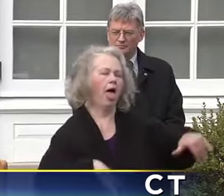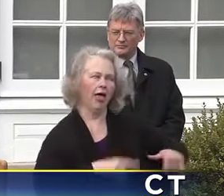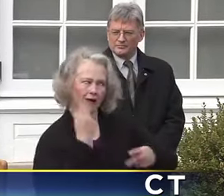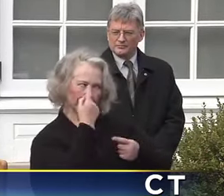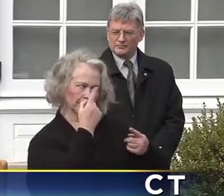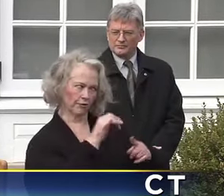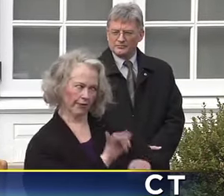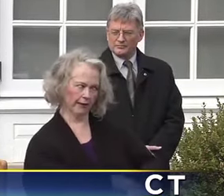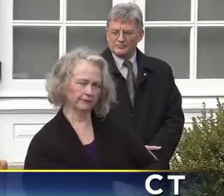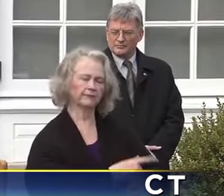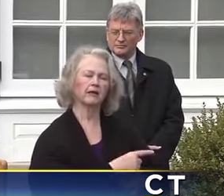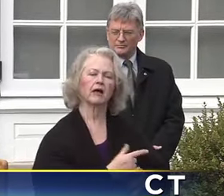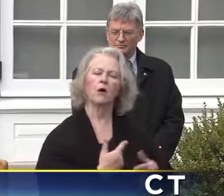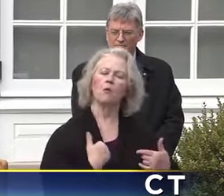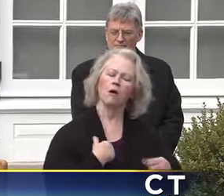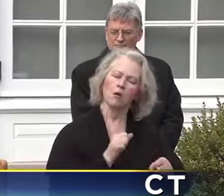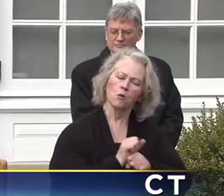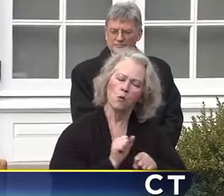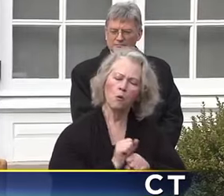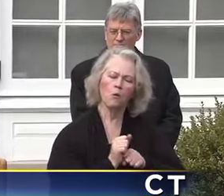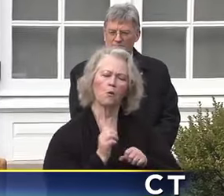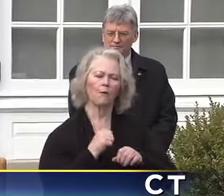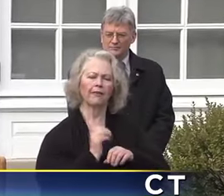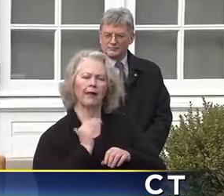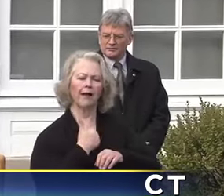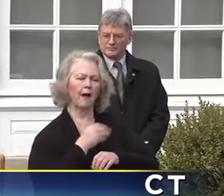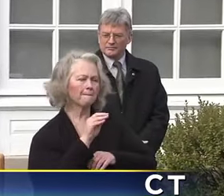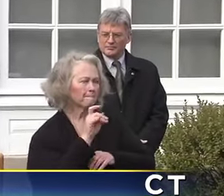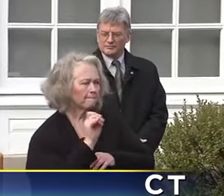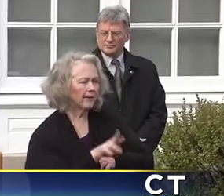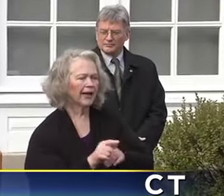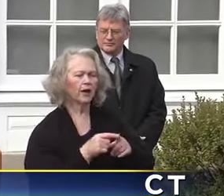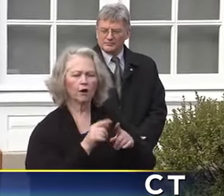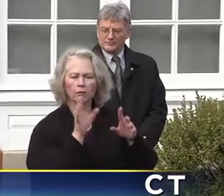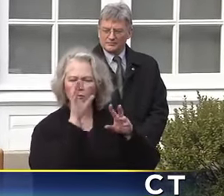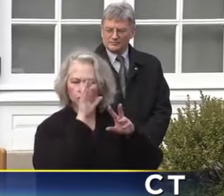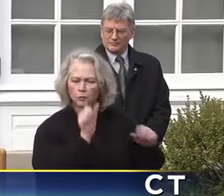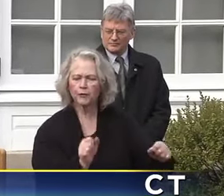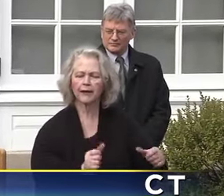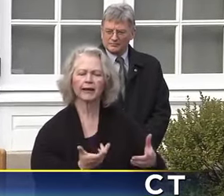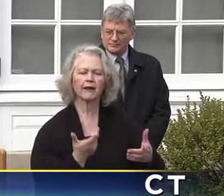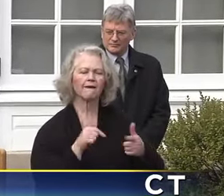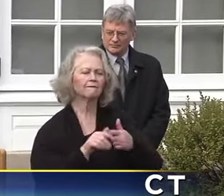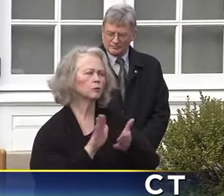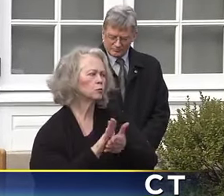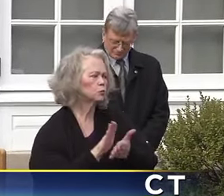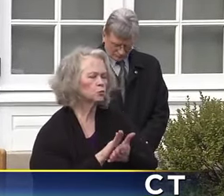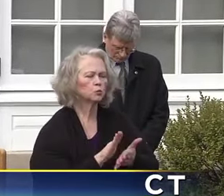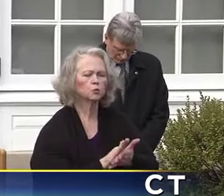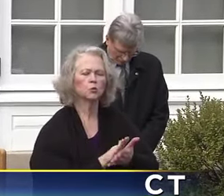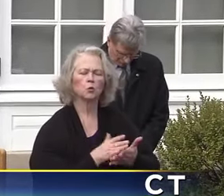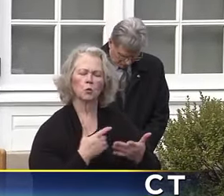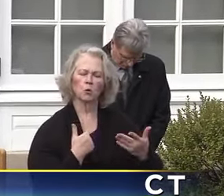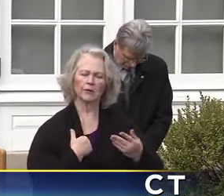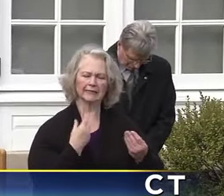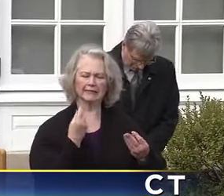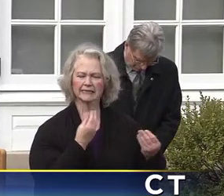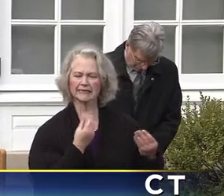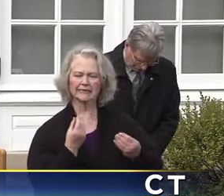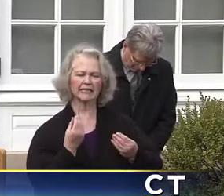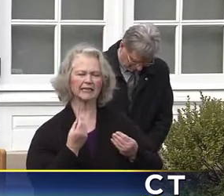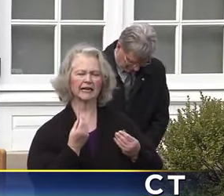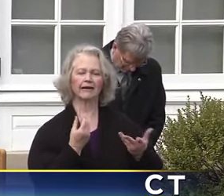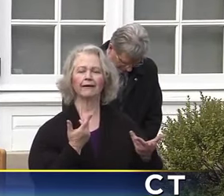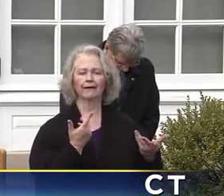I'll tell you why. I mean, we've been working with our mayors. We've been working with our superintendents. We asked. It's probably appropriate to not have a St.